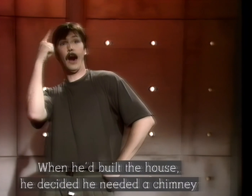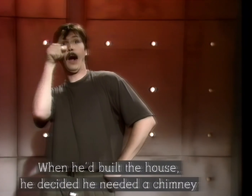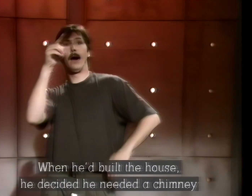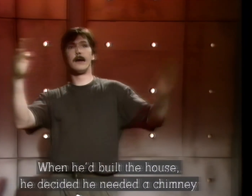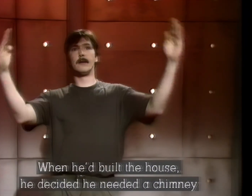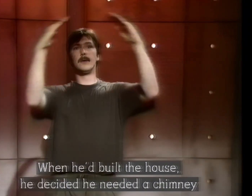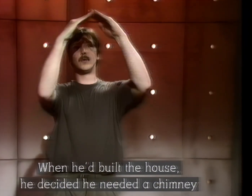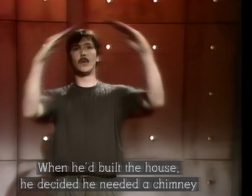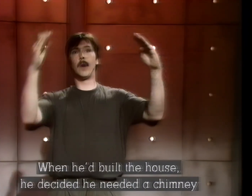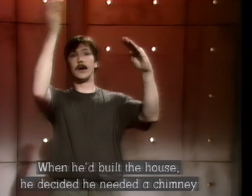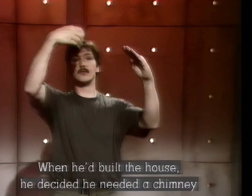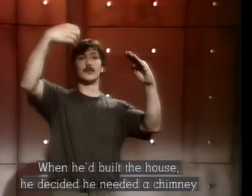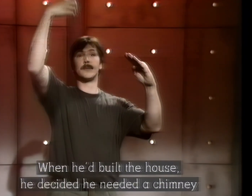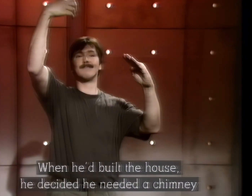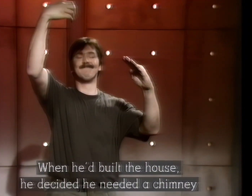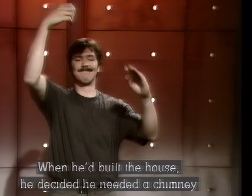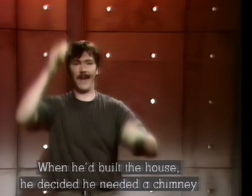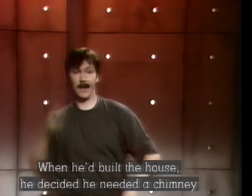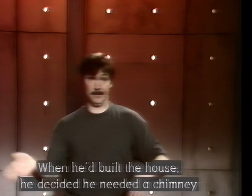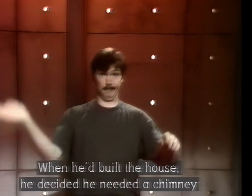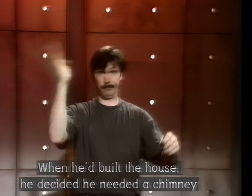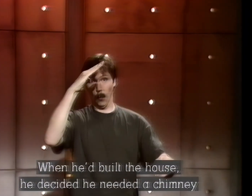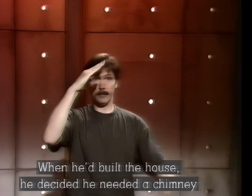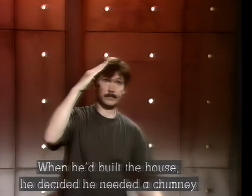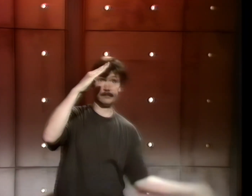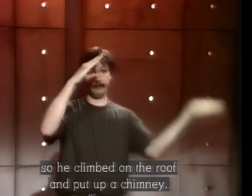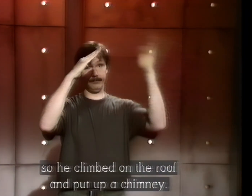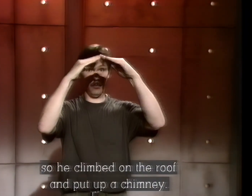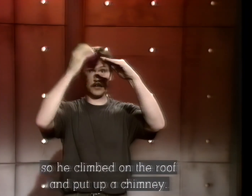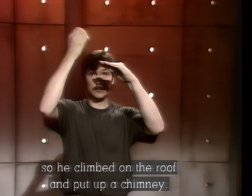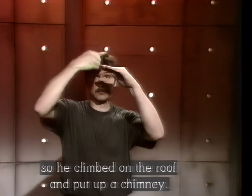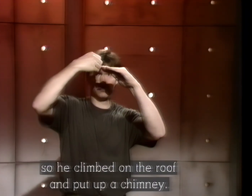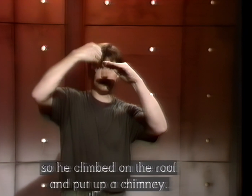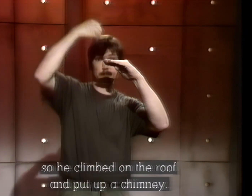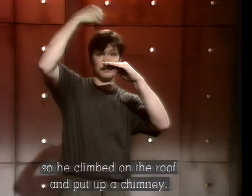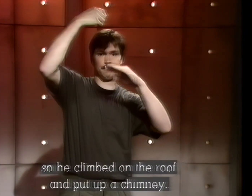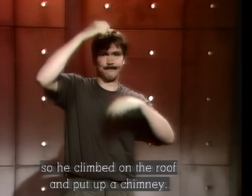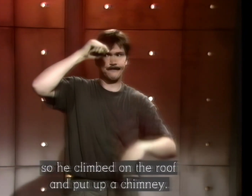When he'd built the house, he decided he needed a chimney. So, he climbed on the roof, and put up a chimney.